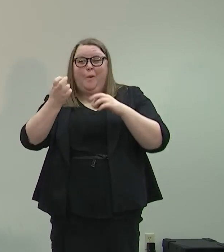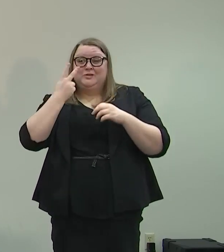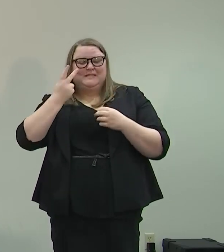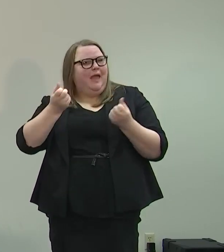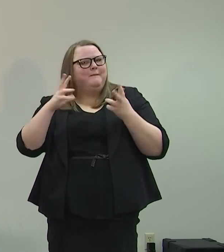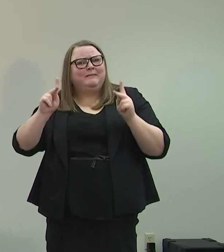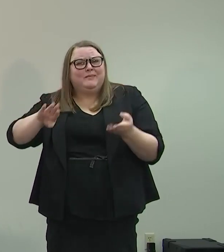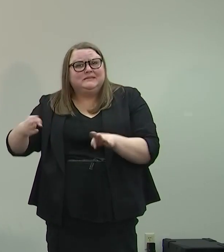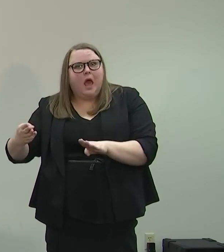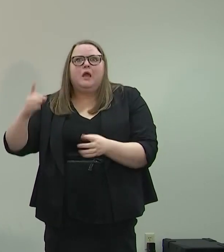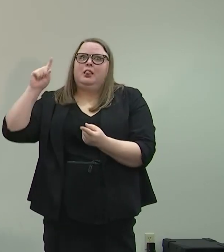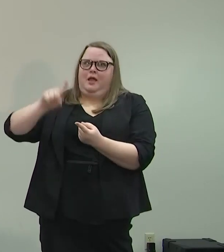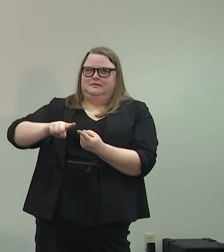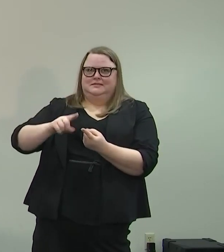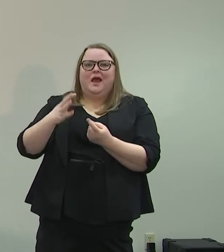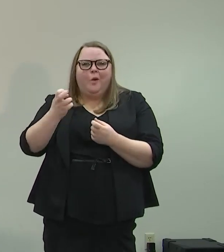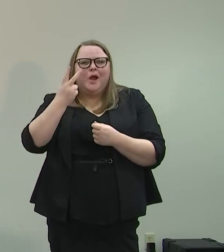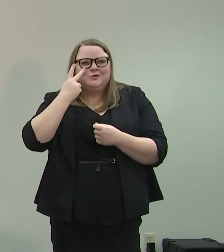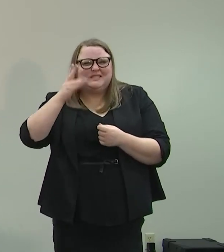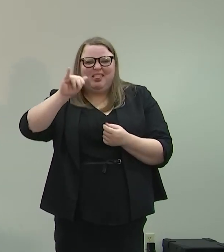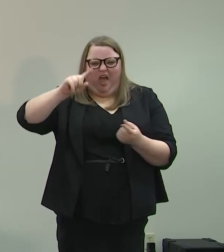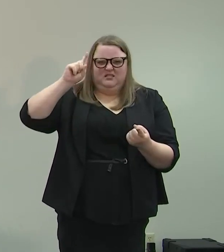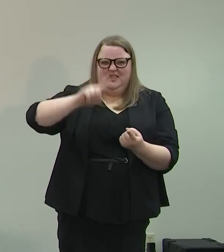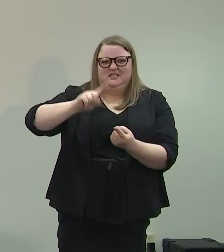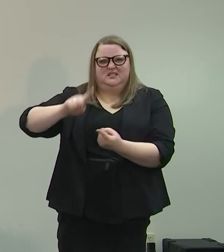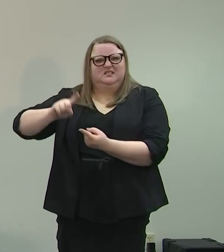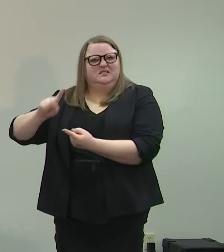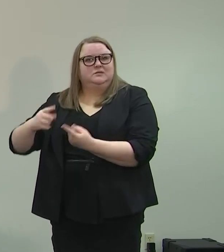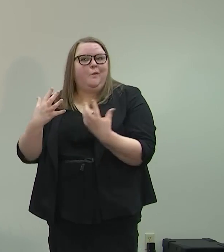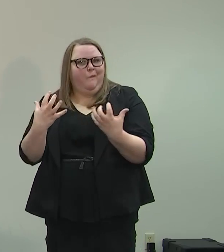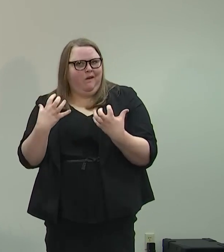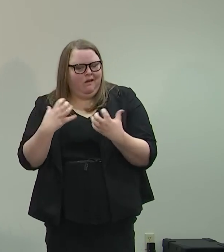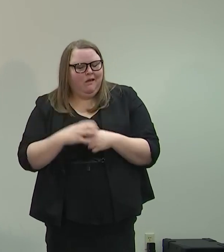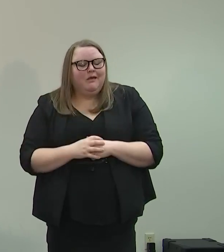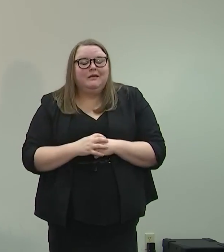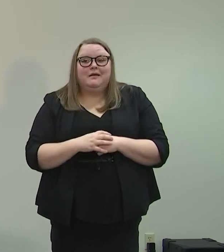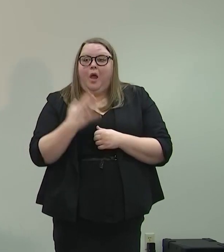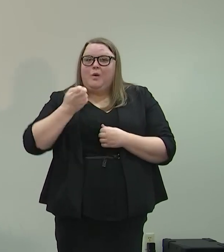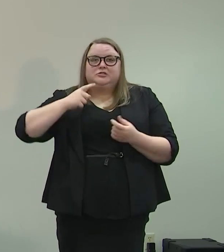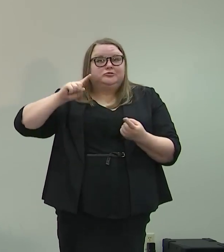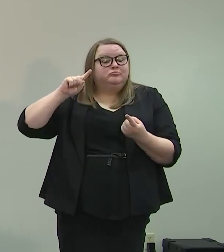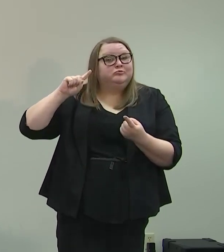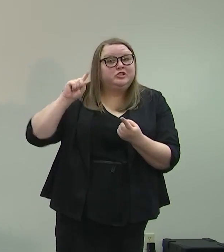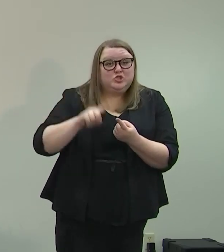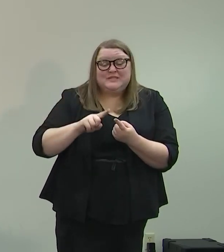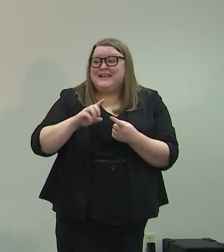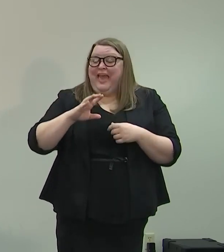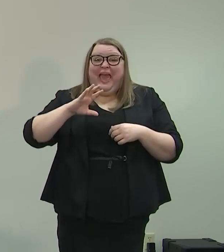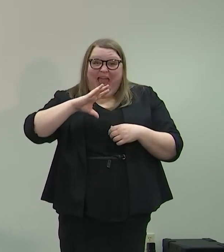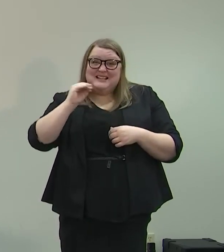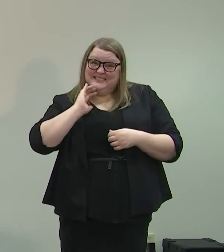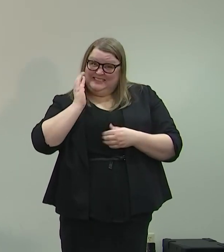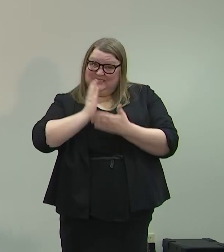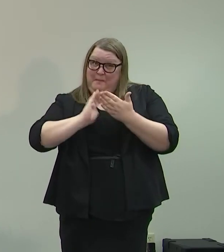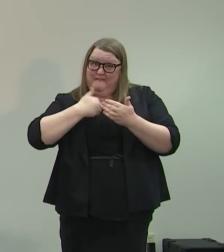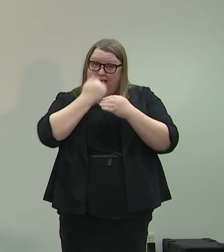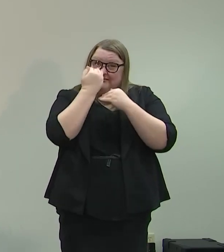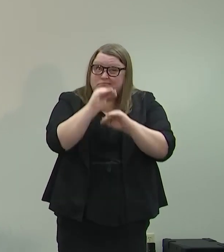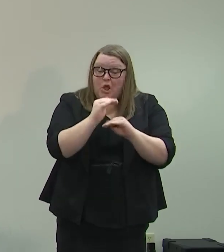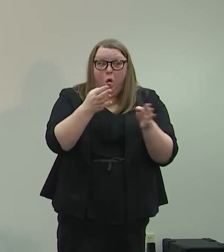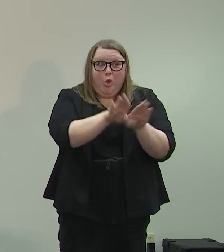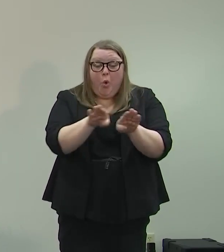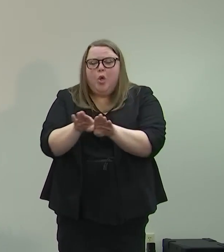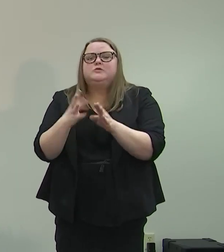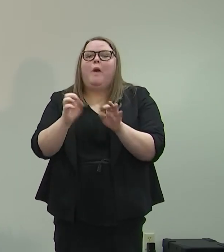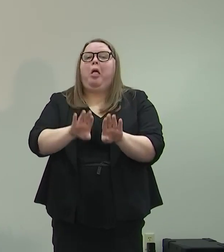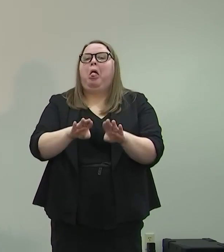I want to see positive trends, and I want to be able to reduce, modify, and lift some restrictions as we move forward. Right